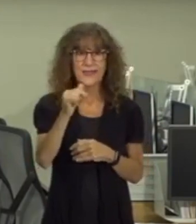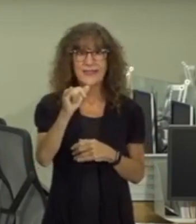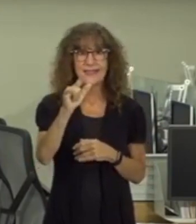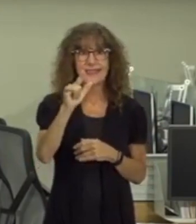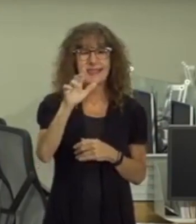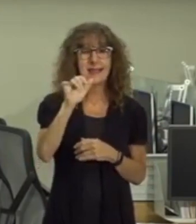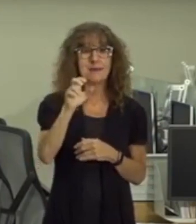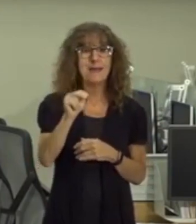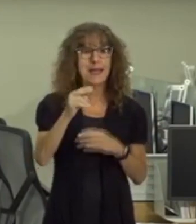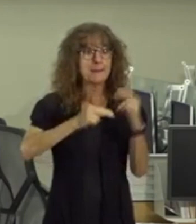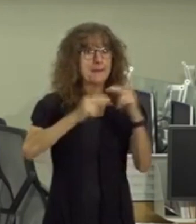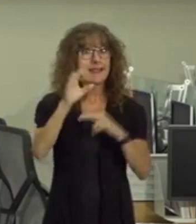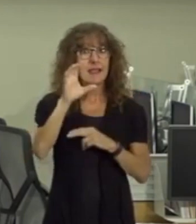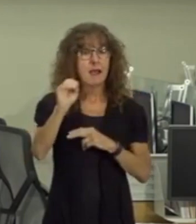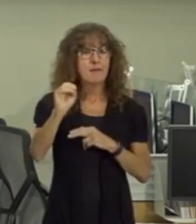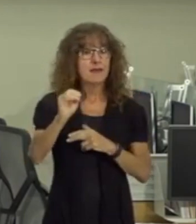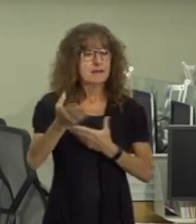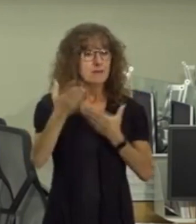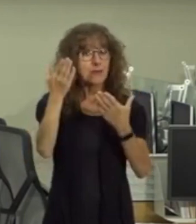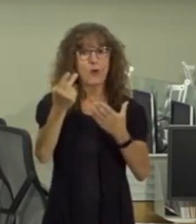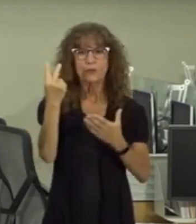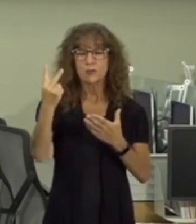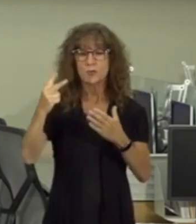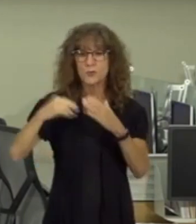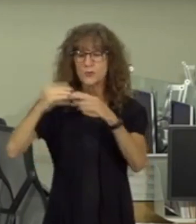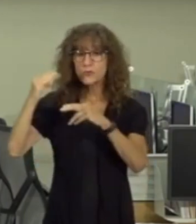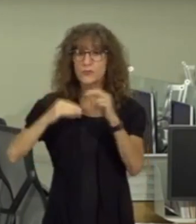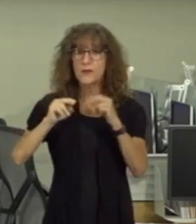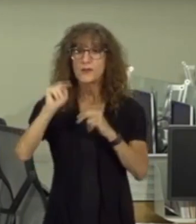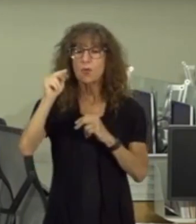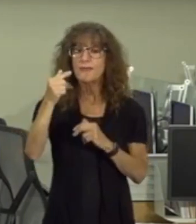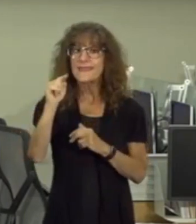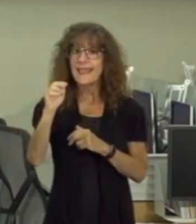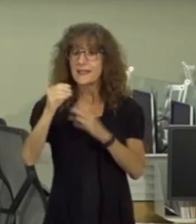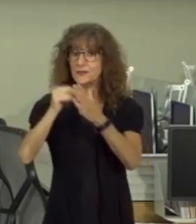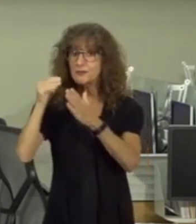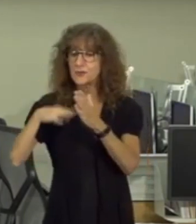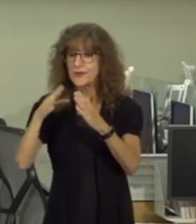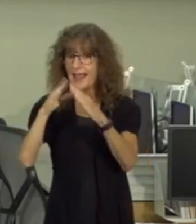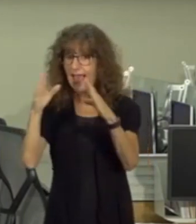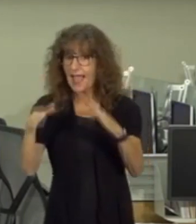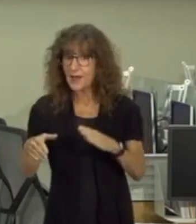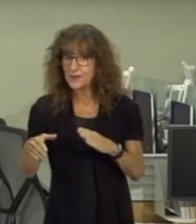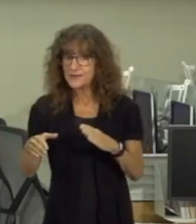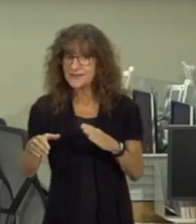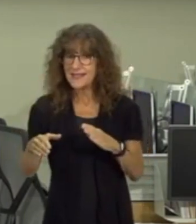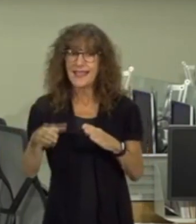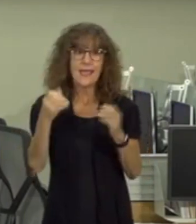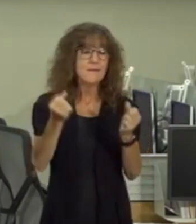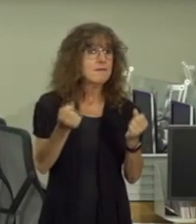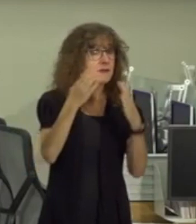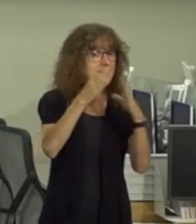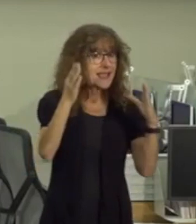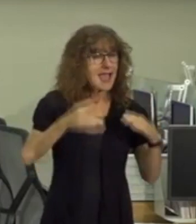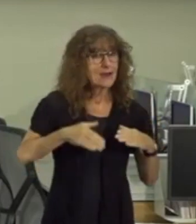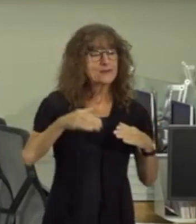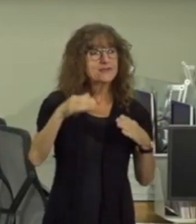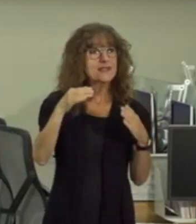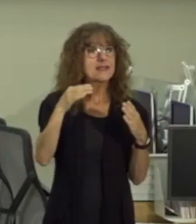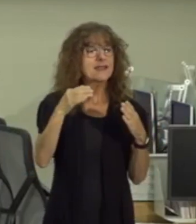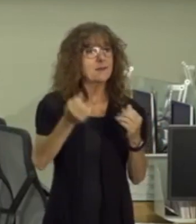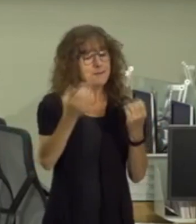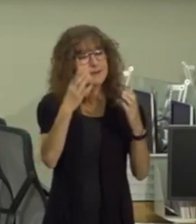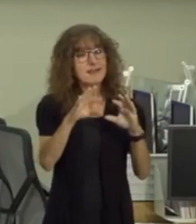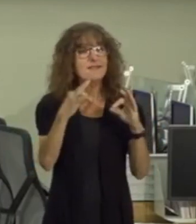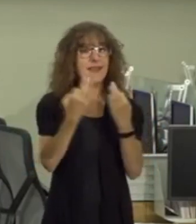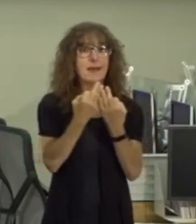company has proposed two developments the northgate student housing project there's an atworth multifamily housing project and both of